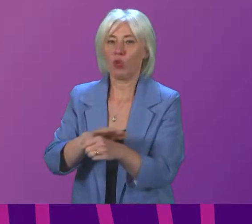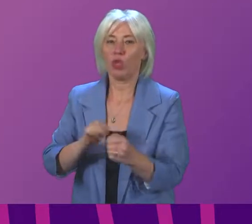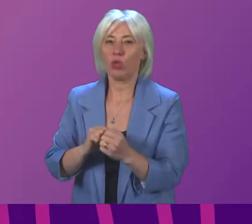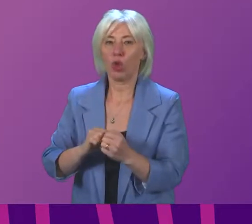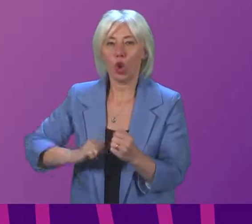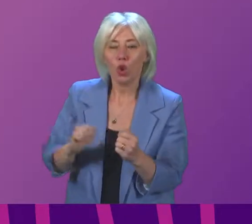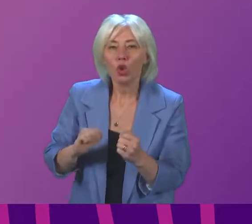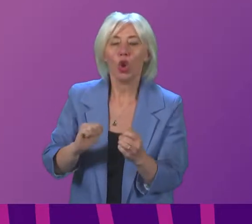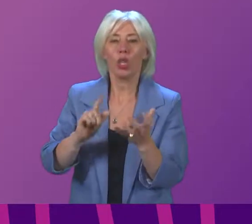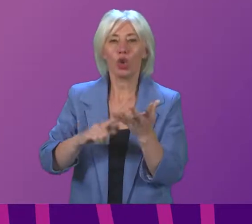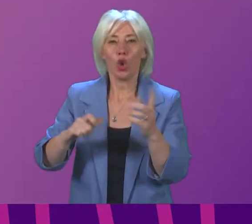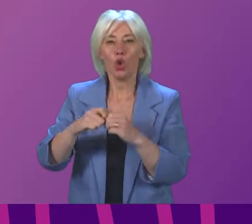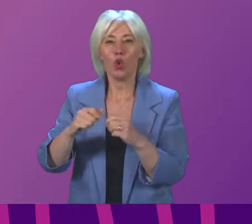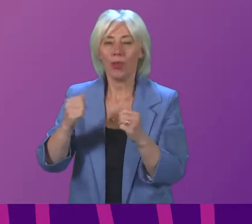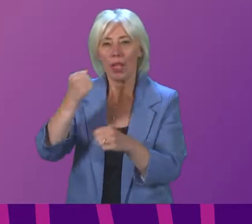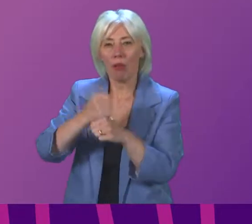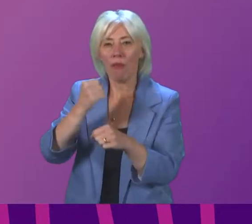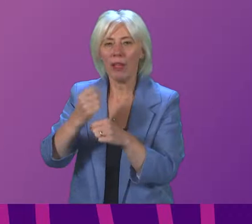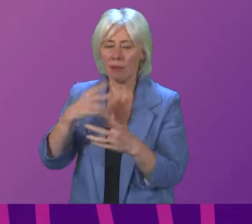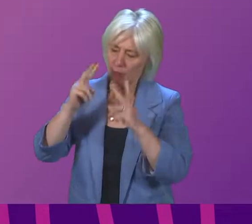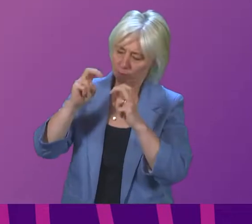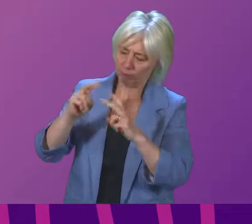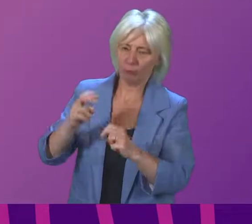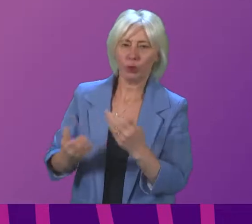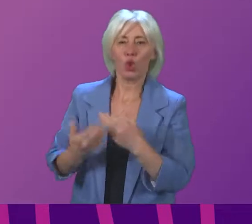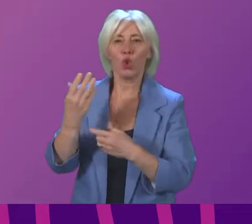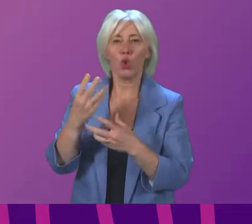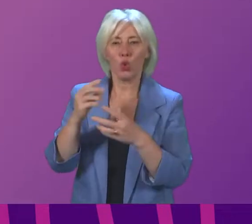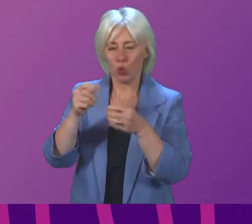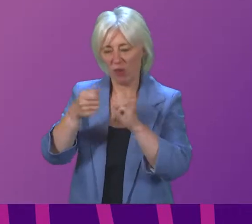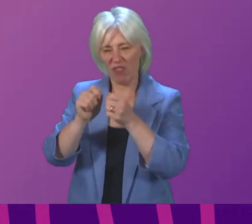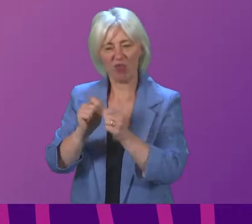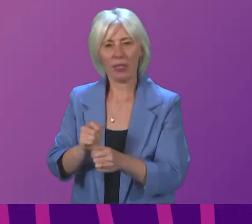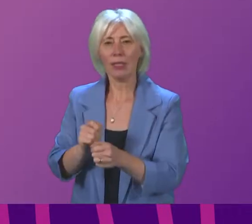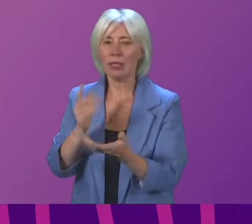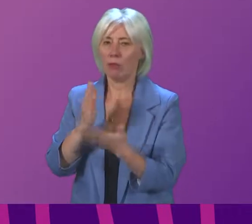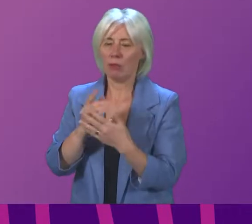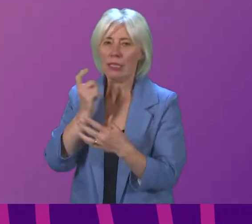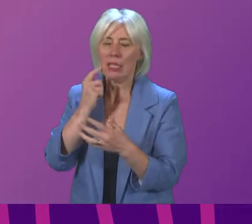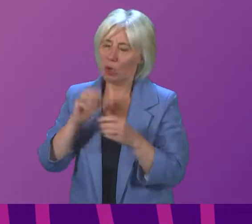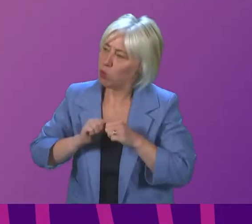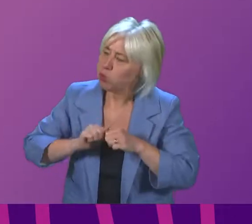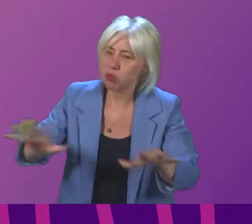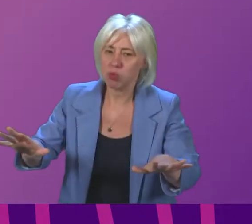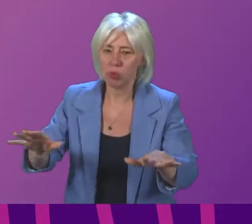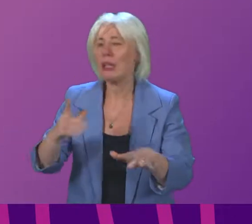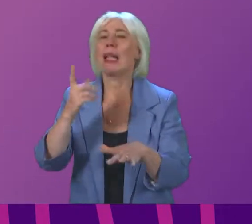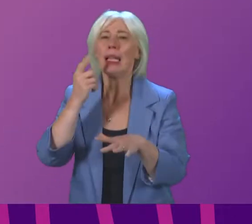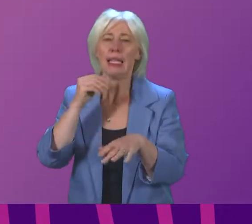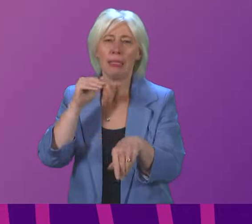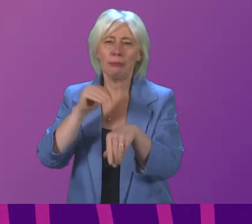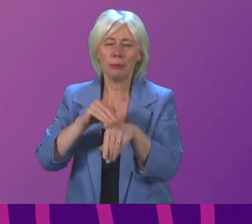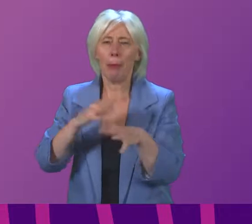and UK governments have both examined the new variant, and it is clearly more transmissible, with the potential to severely impact the NHS